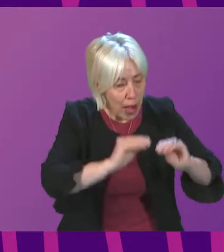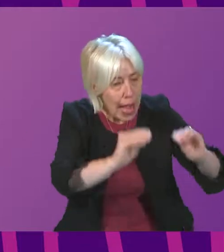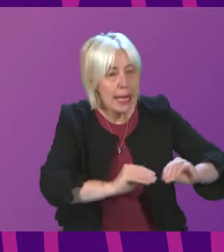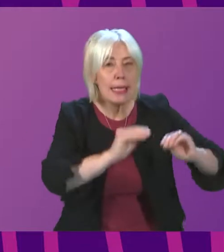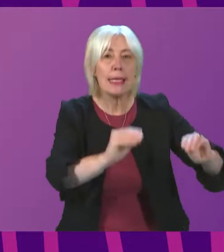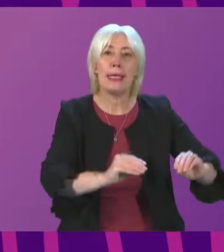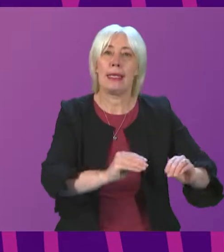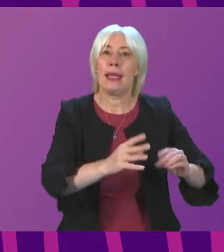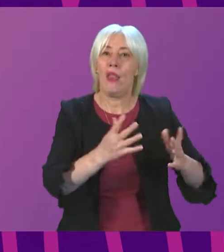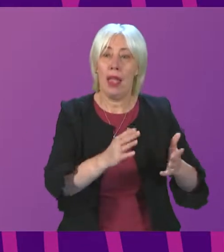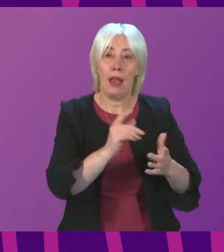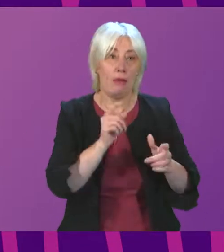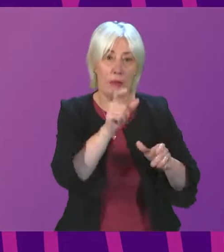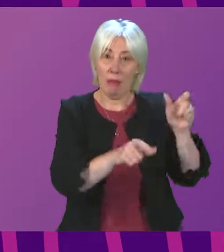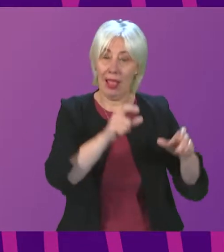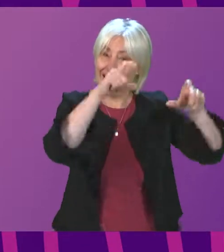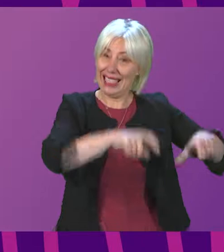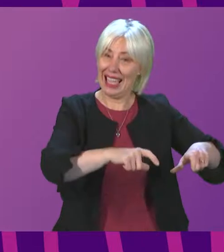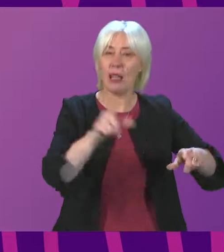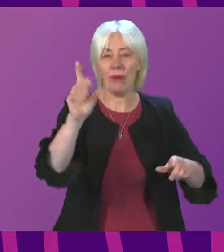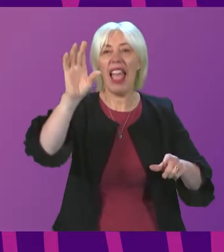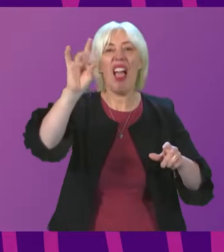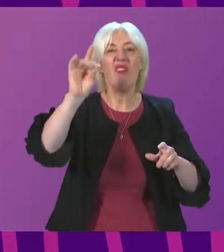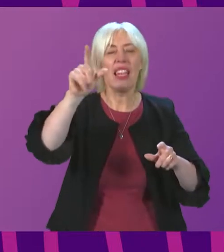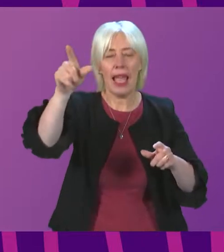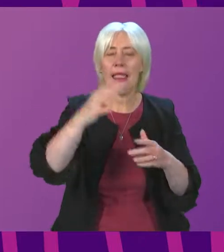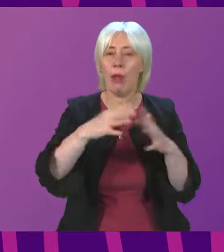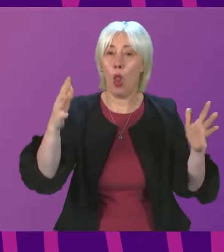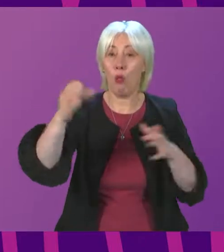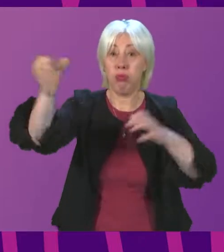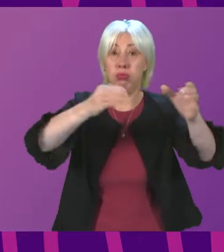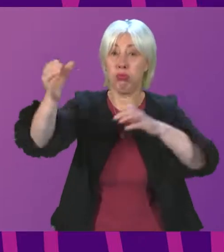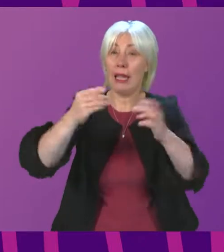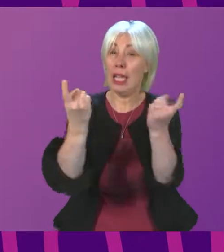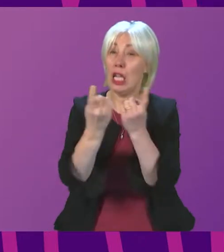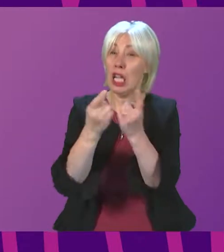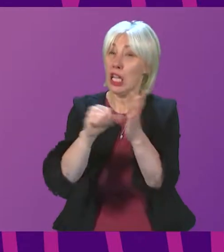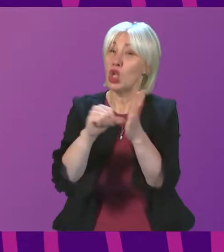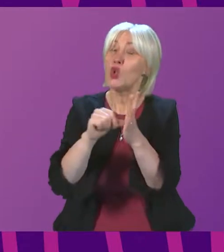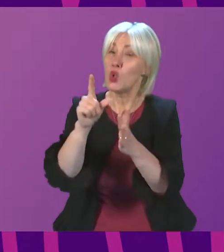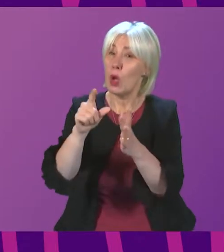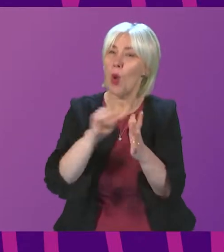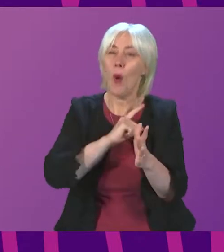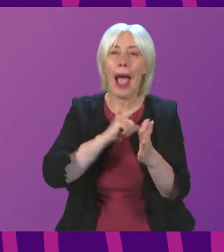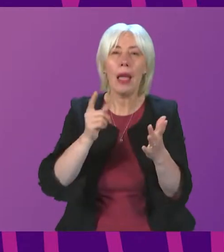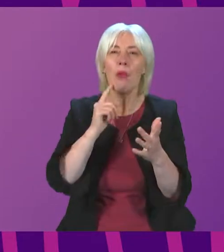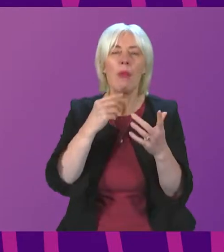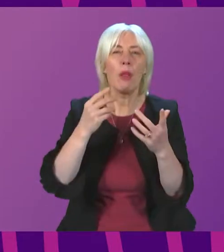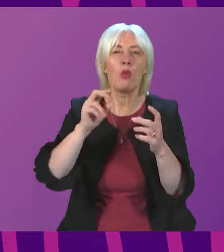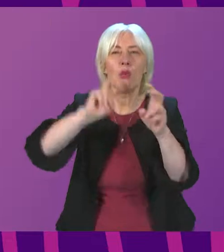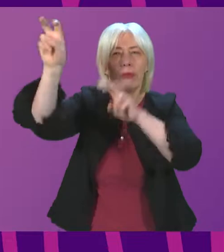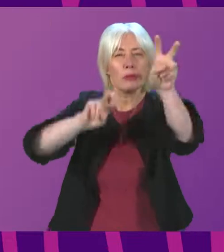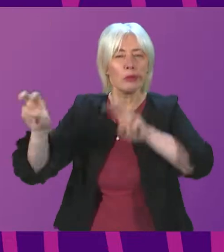those people obviously stayed. It was in Inverness, they had the biggest recruitment issue where people tended to be more mobile.